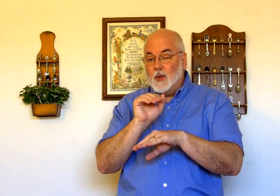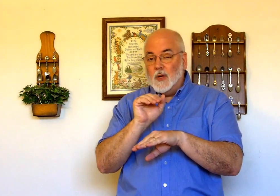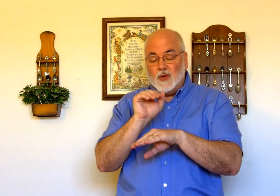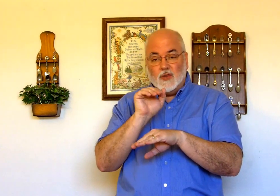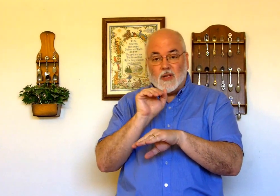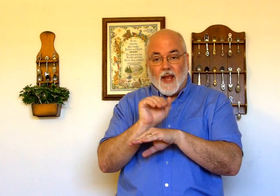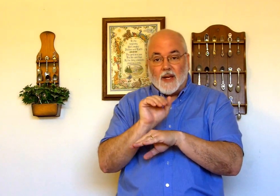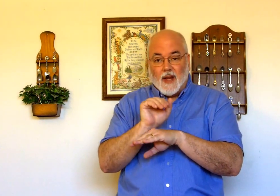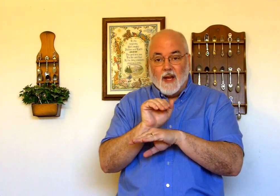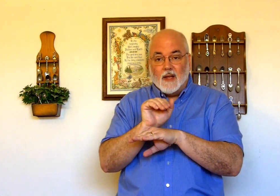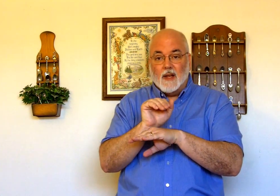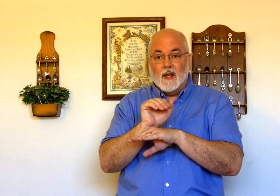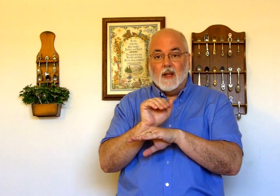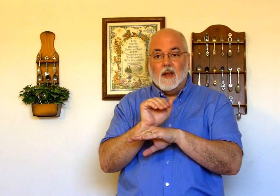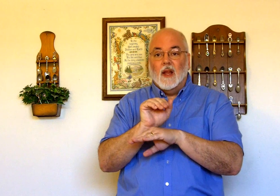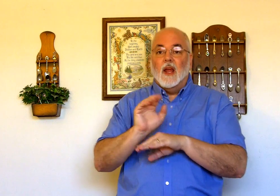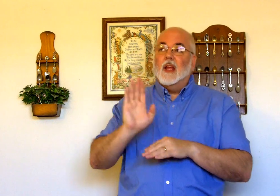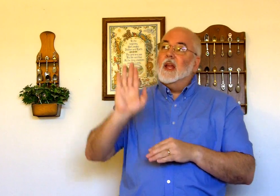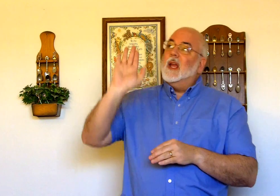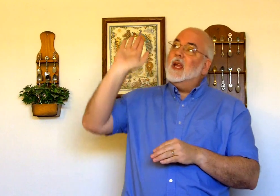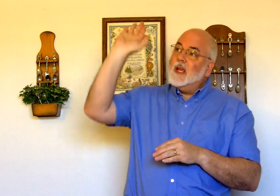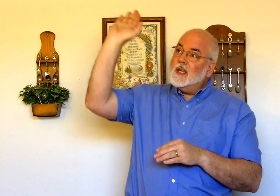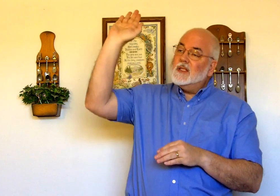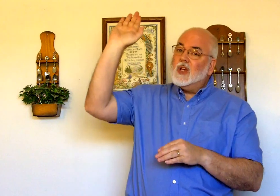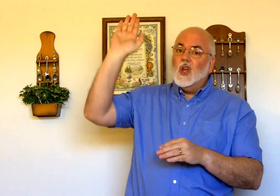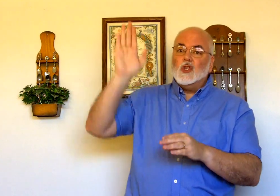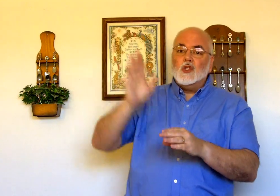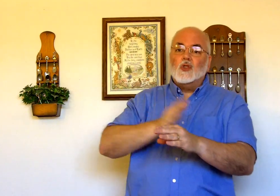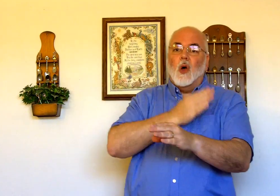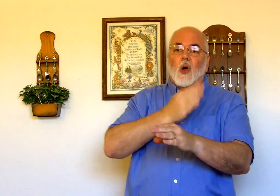you wish just at night his song